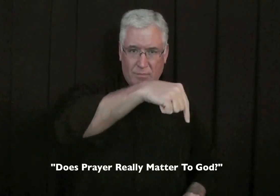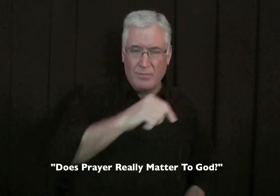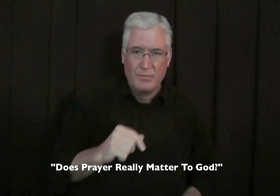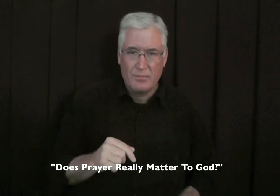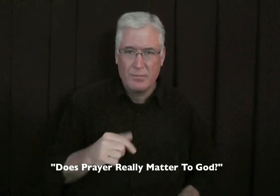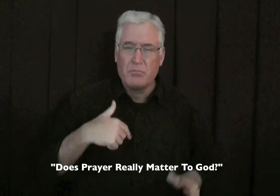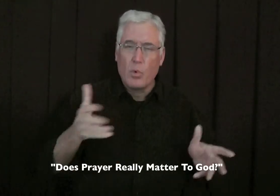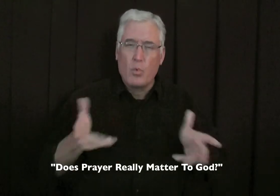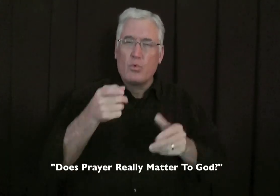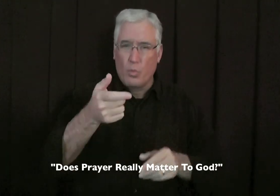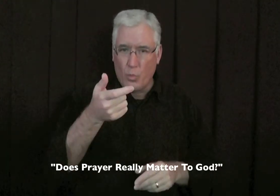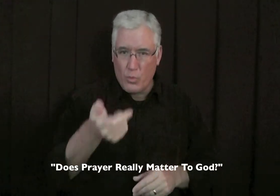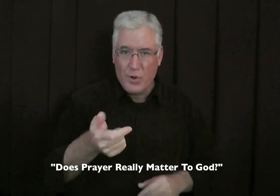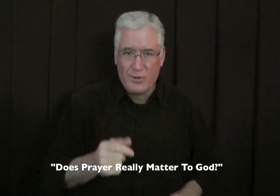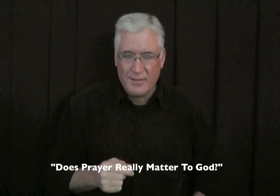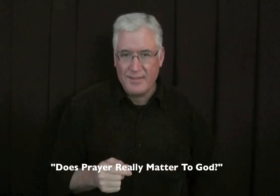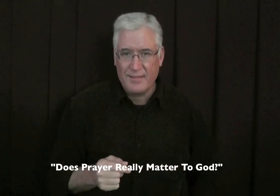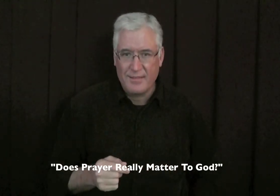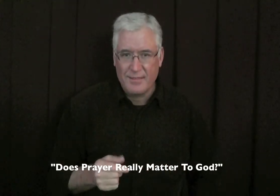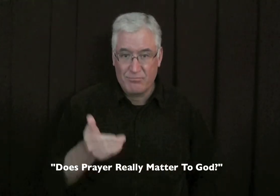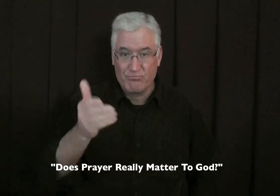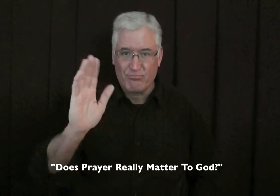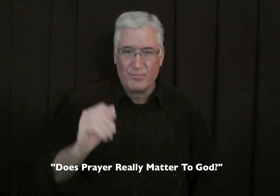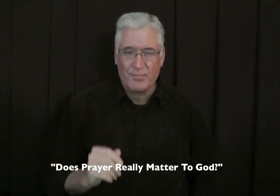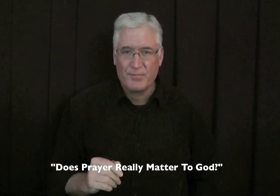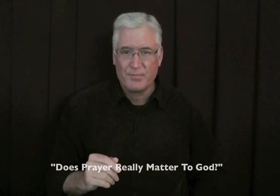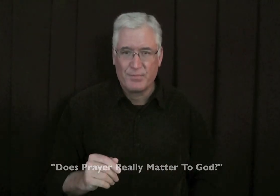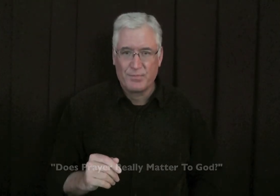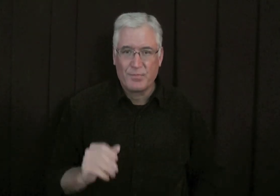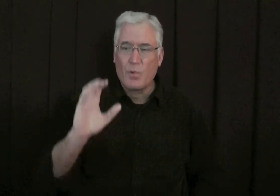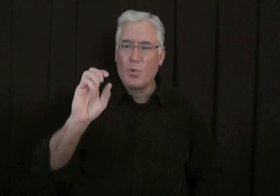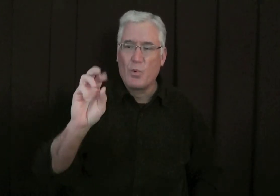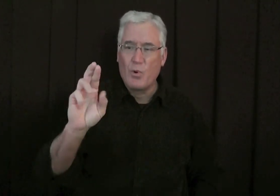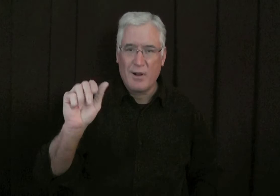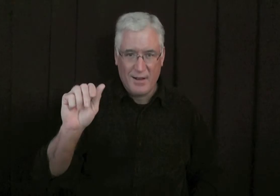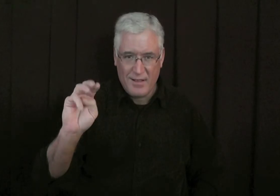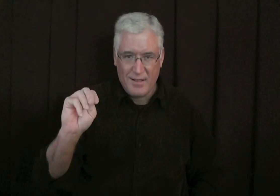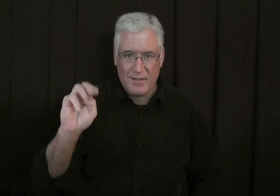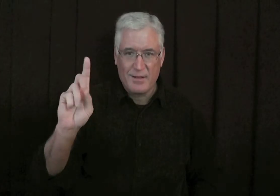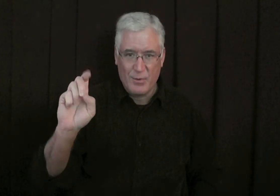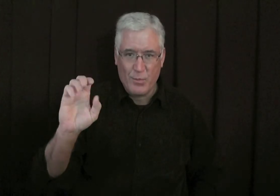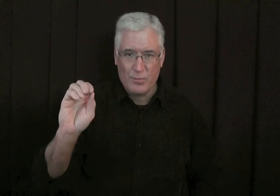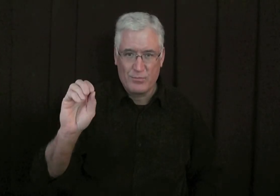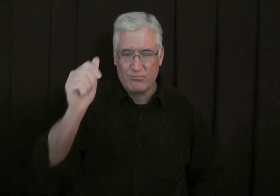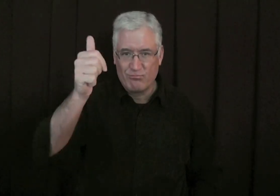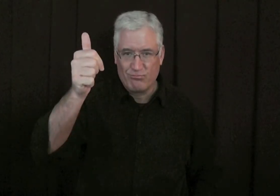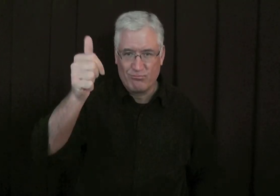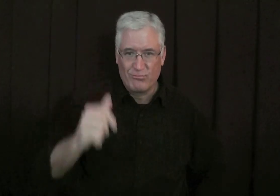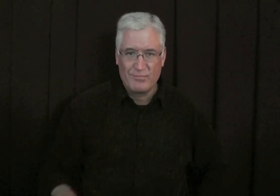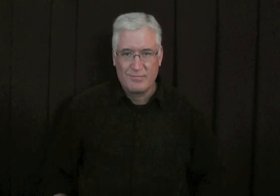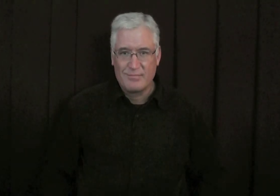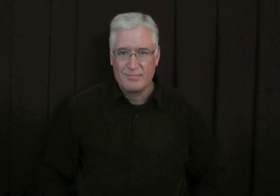Does prayer really matter to God? I'd like you to watch. It's voiced, also. It'll tell you more about it. Quorum Dio.